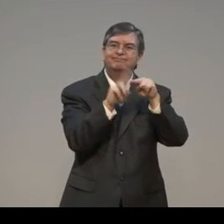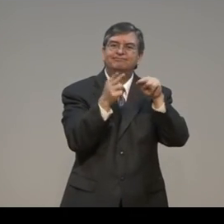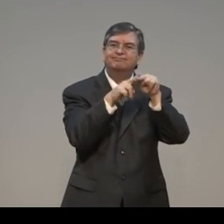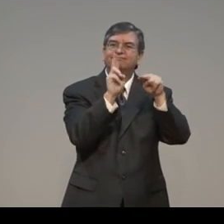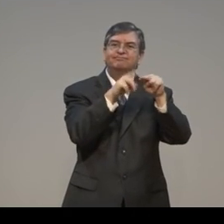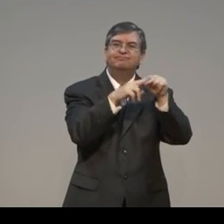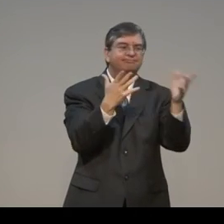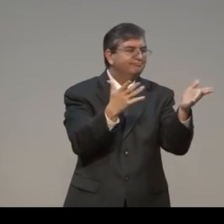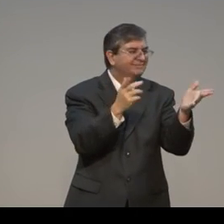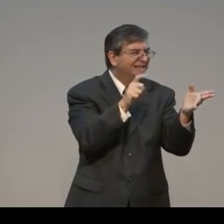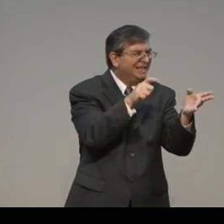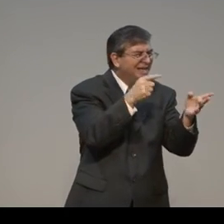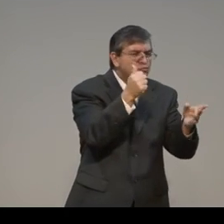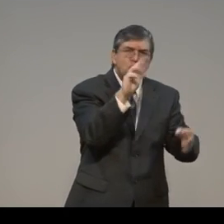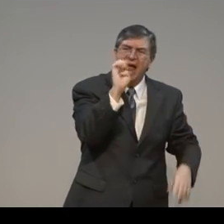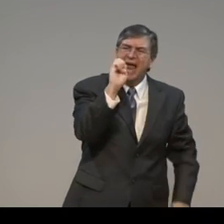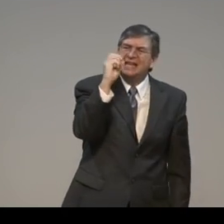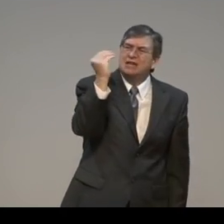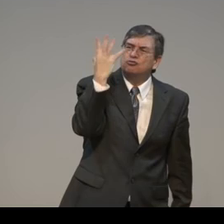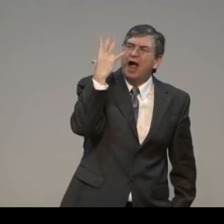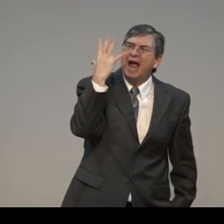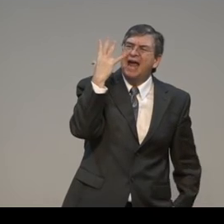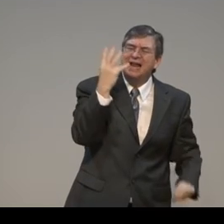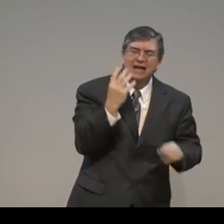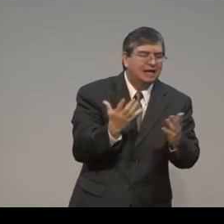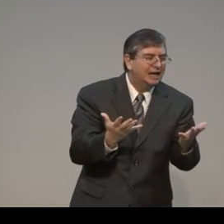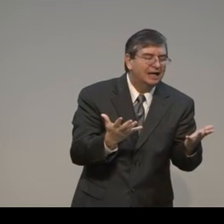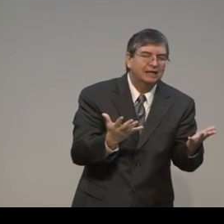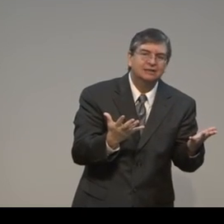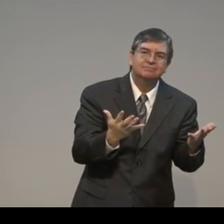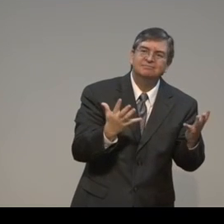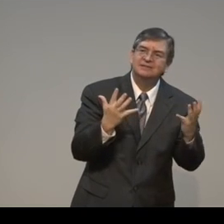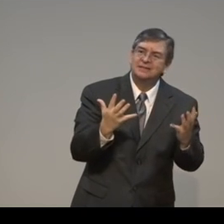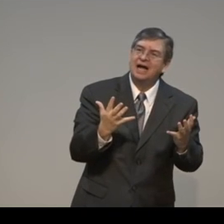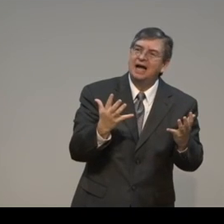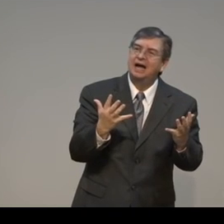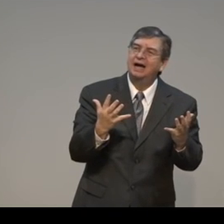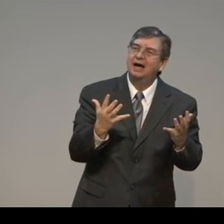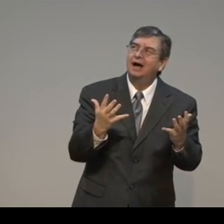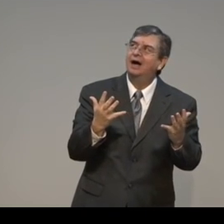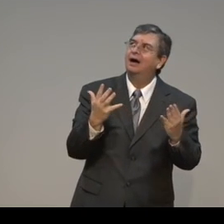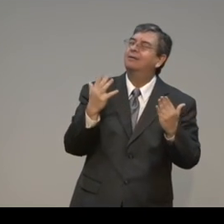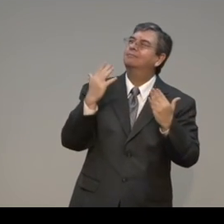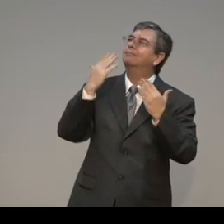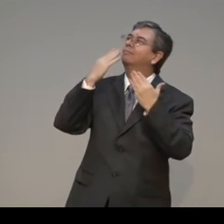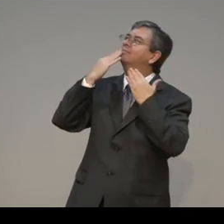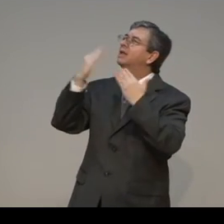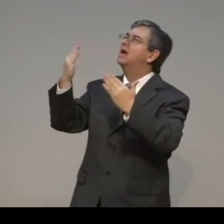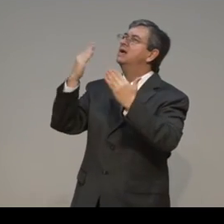satisfy themselves with so many other things, whether it be alcohol or what have you.